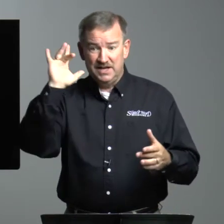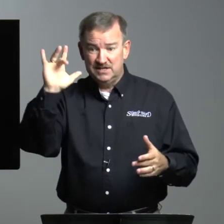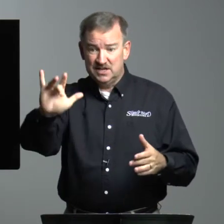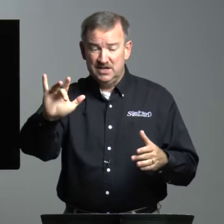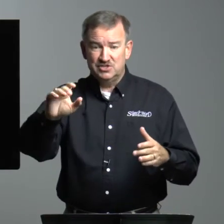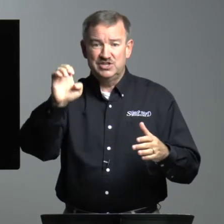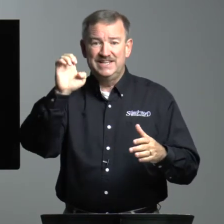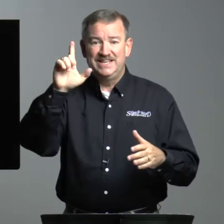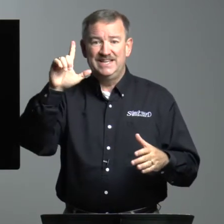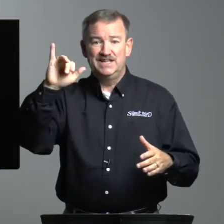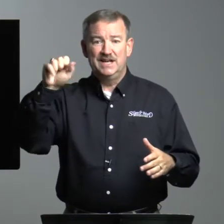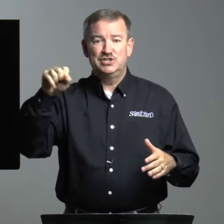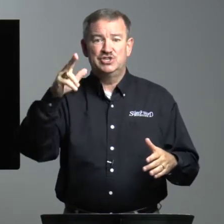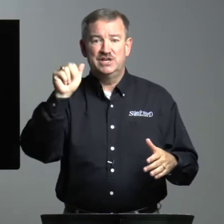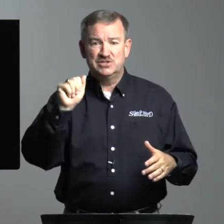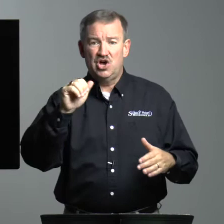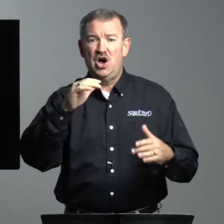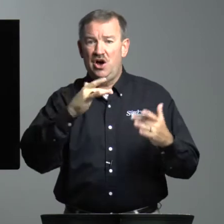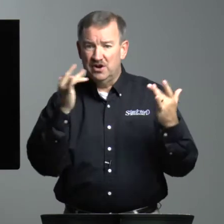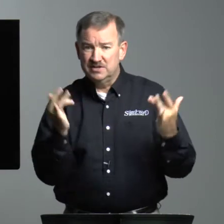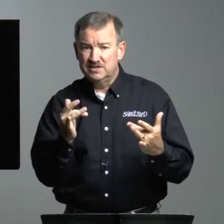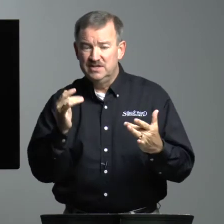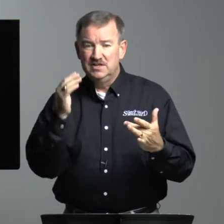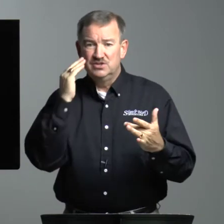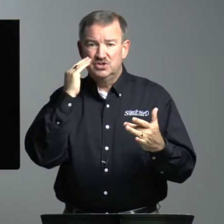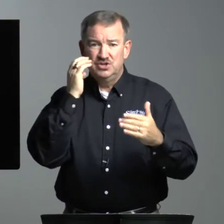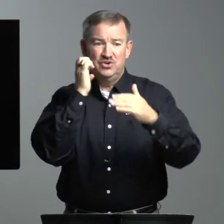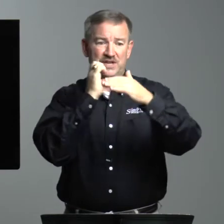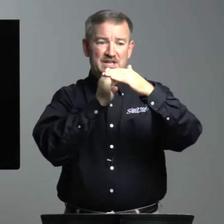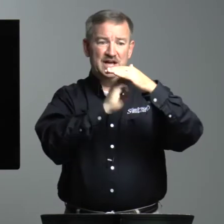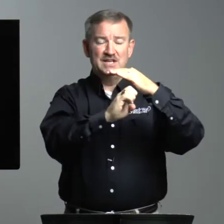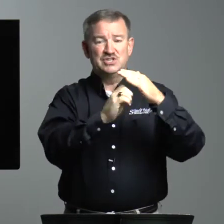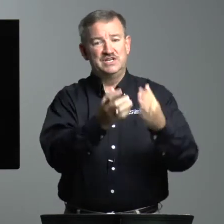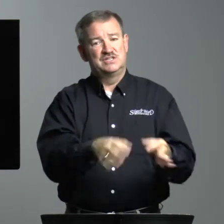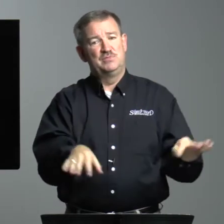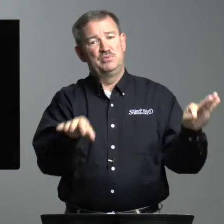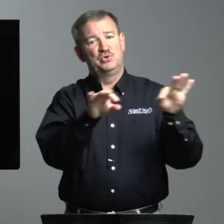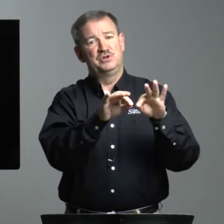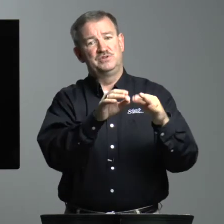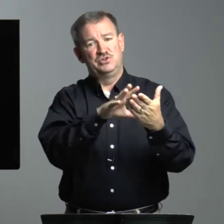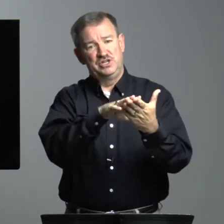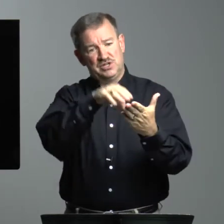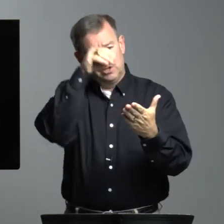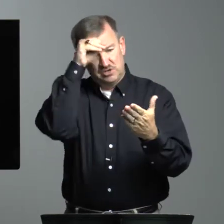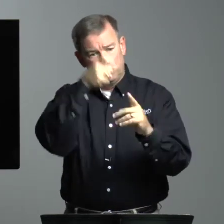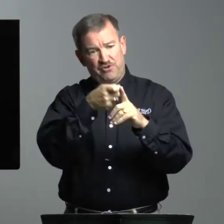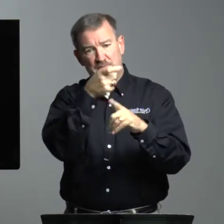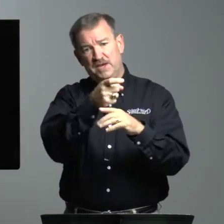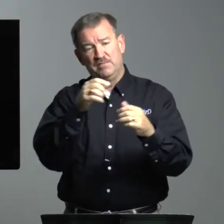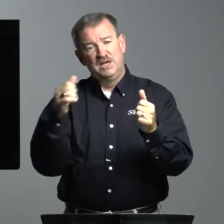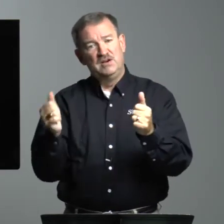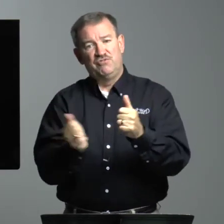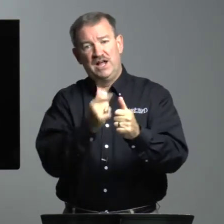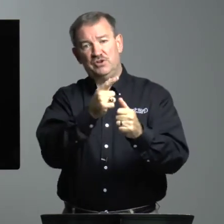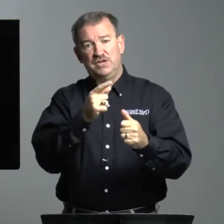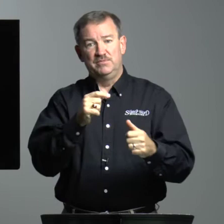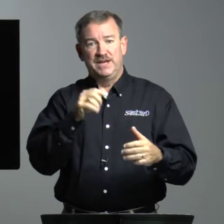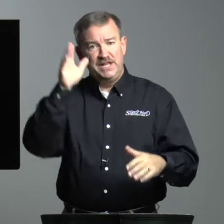had touched Elisha's heart to know Elijah is important. You need to learn from him, follow him. And he